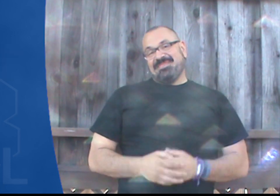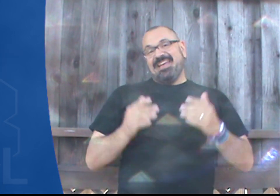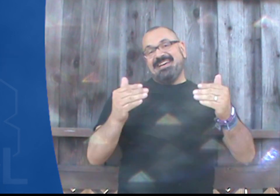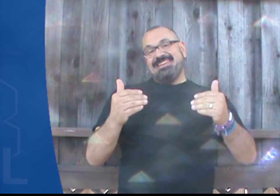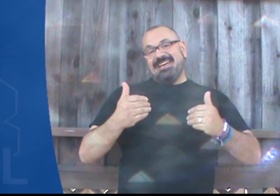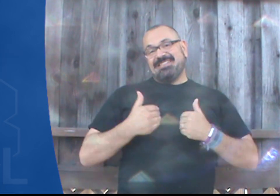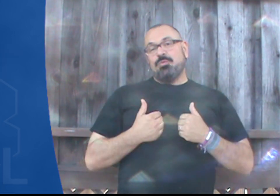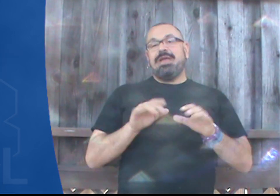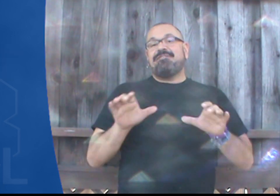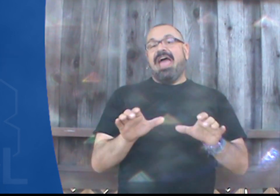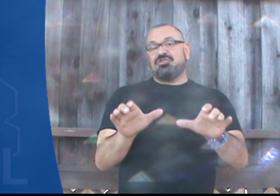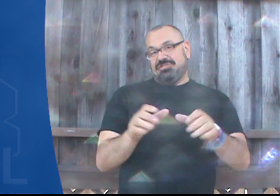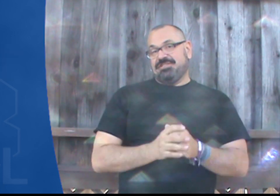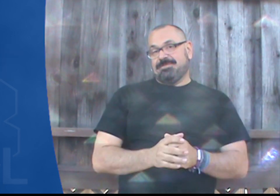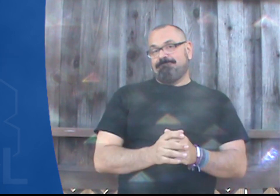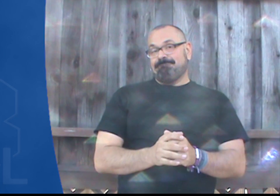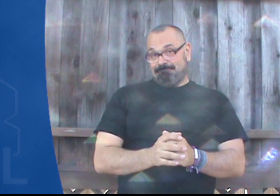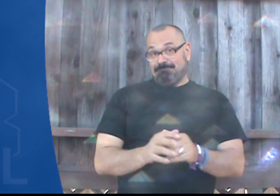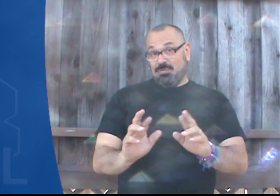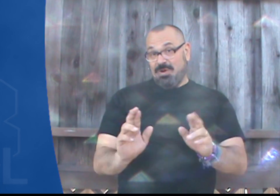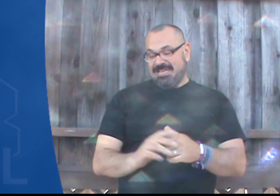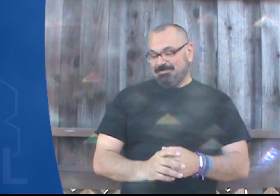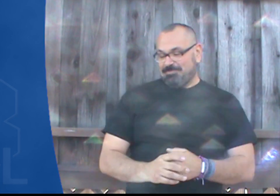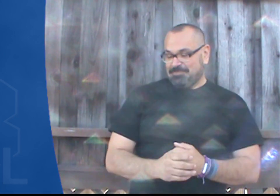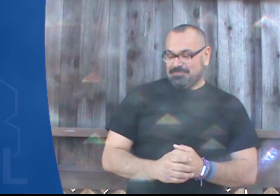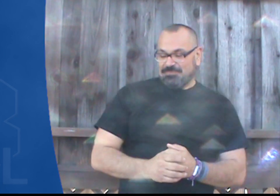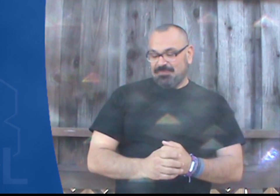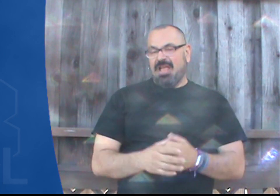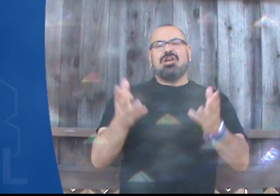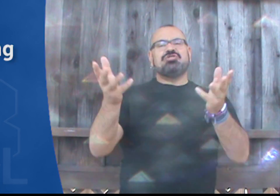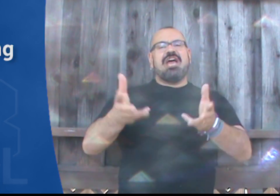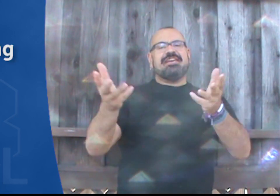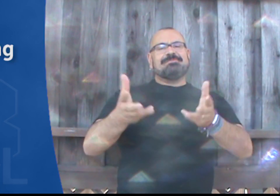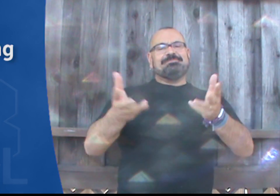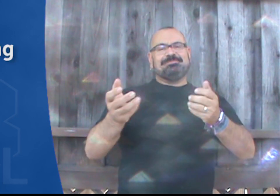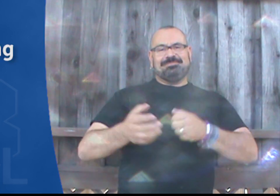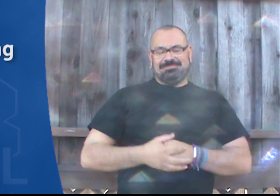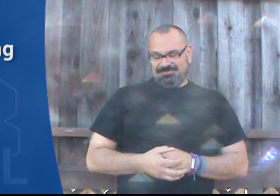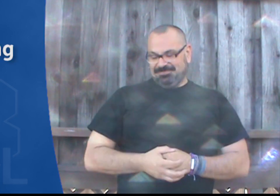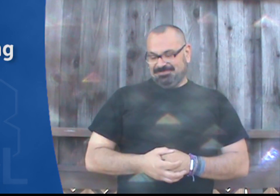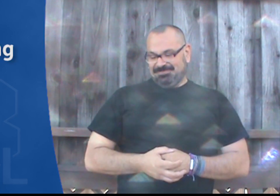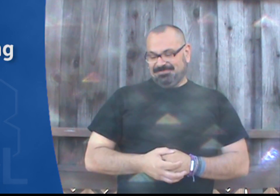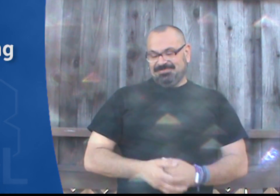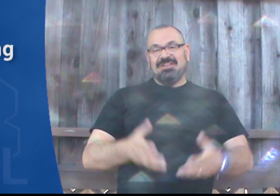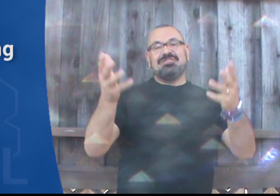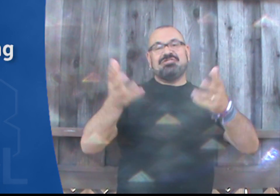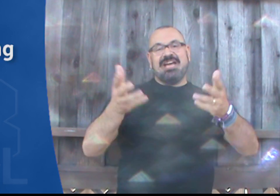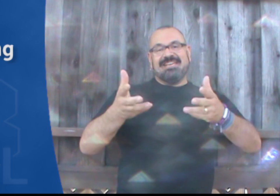Next, we have actions. Ready? Chatting. Chatting.